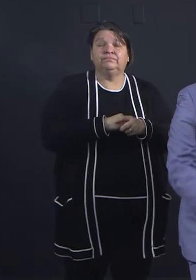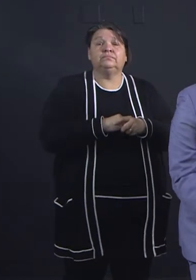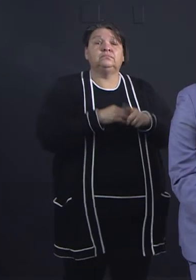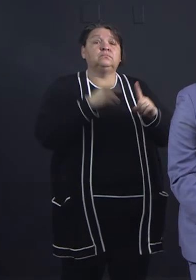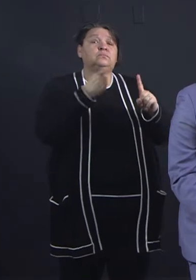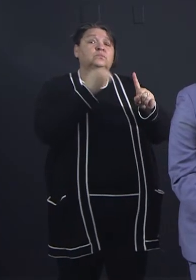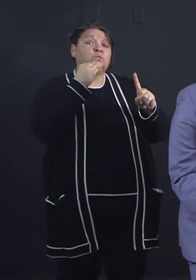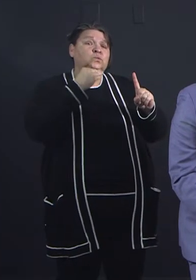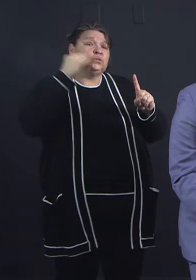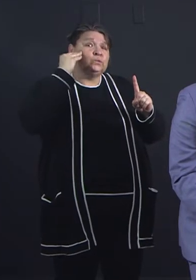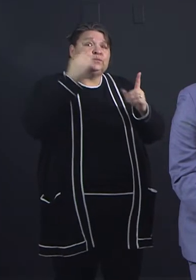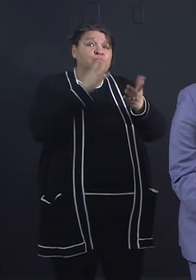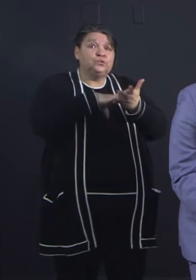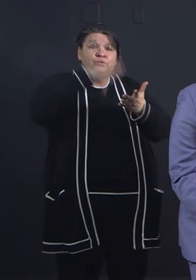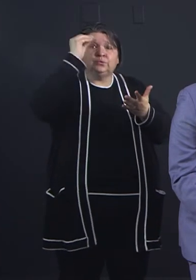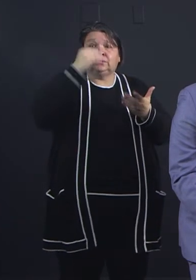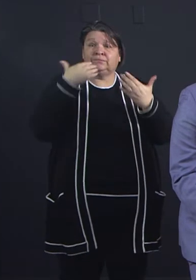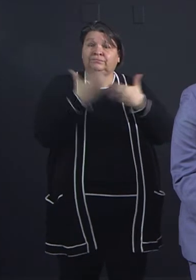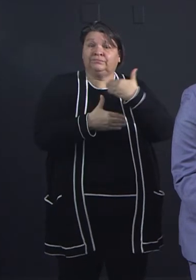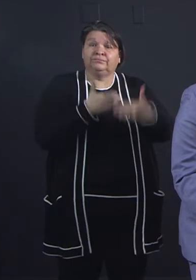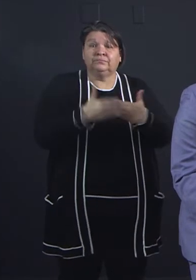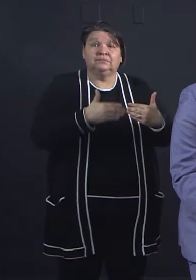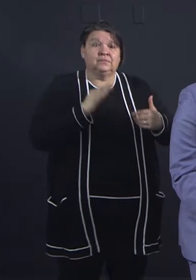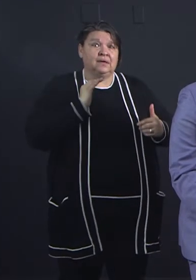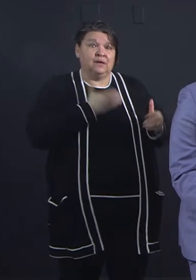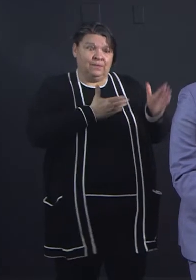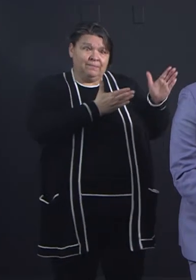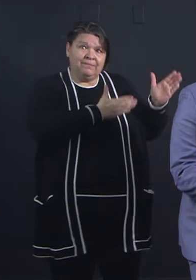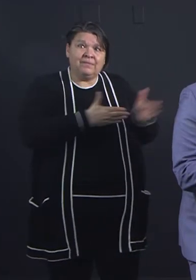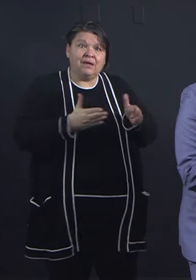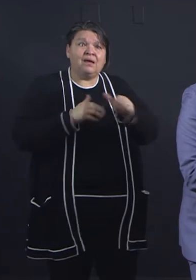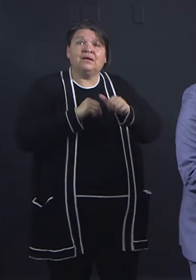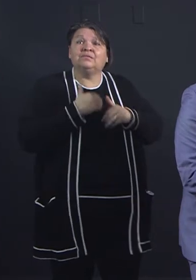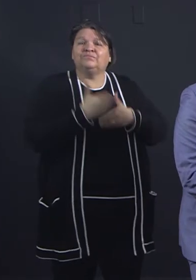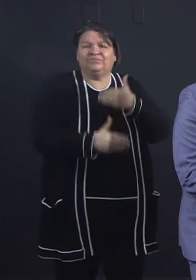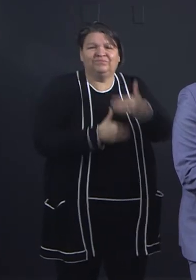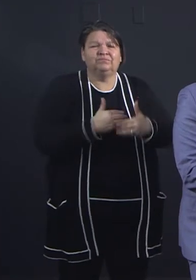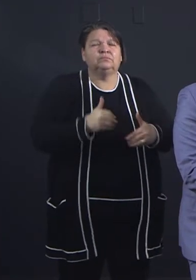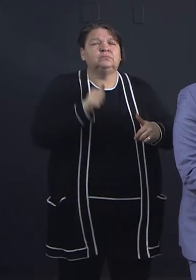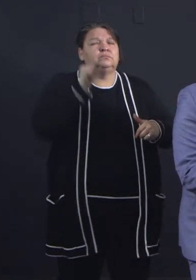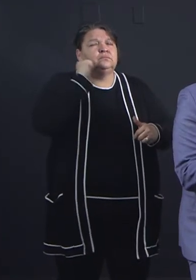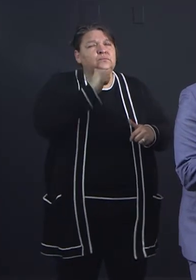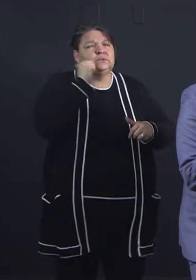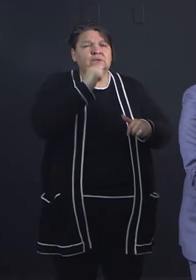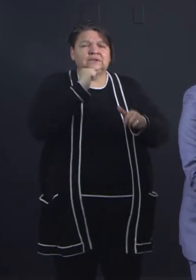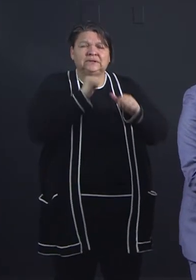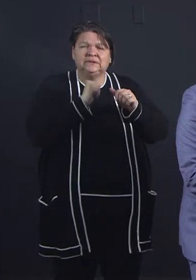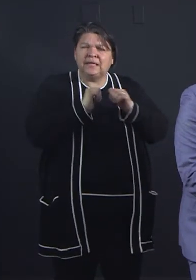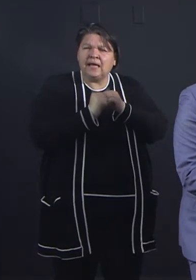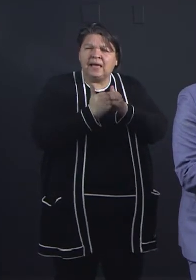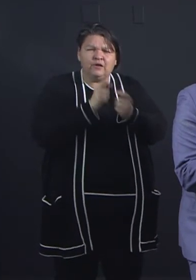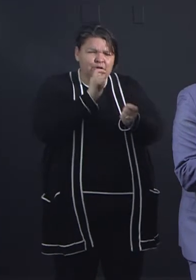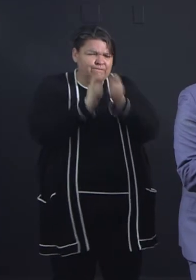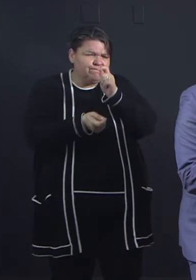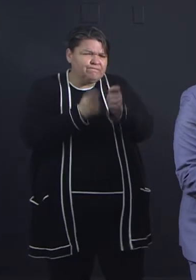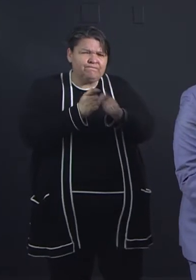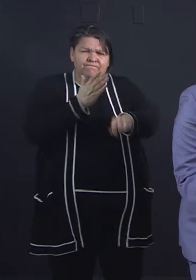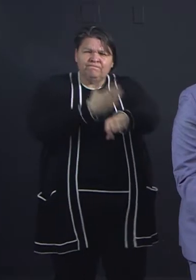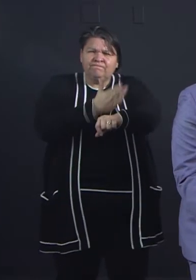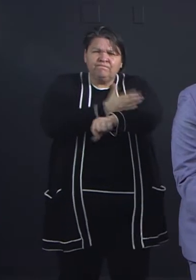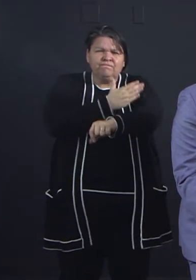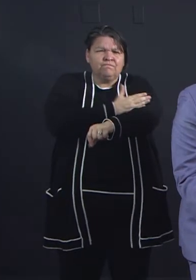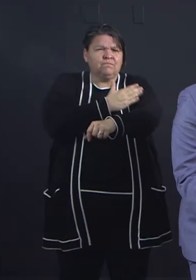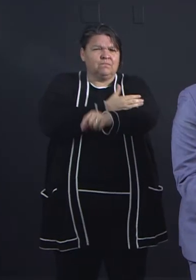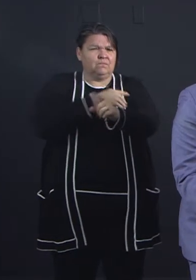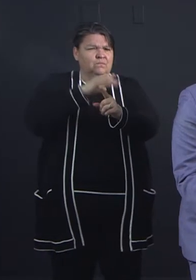throughout the semester, and we're getting better at it. We need to be patient with our students. We need to be patient with our families. We need to be patient with